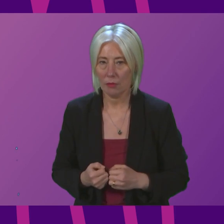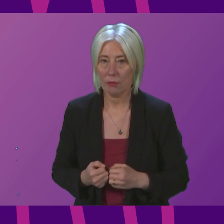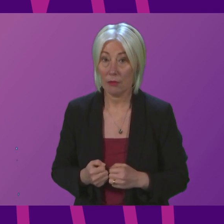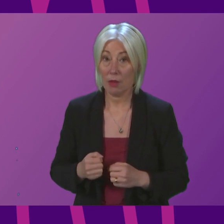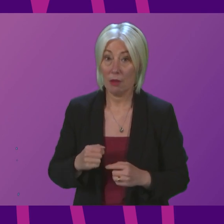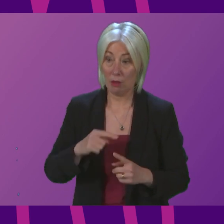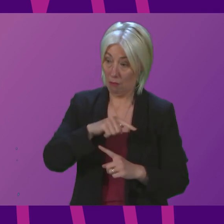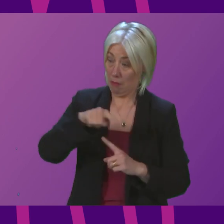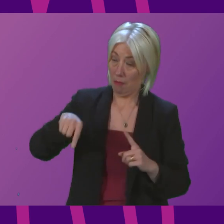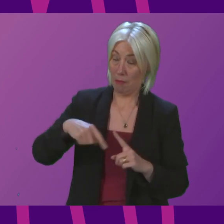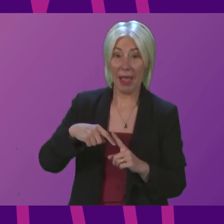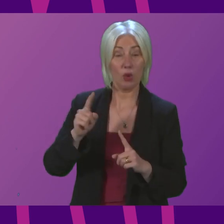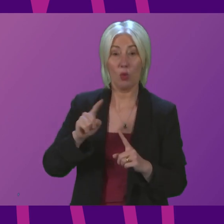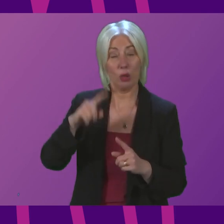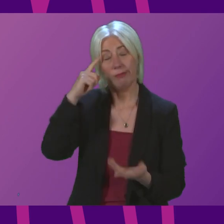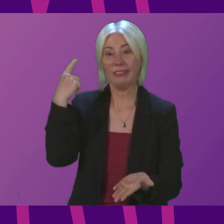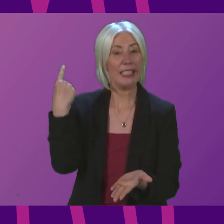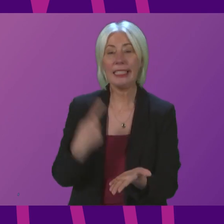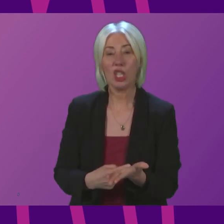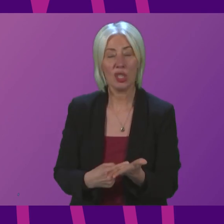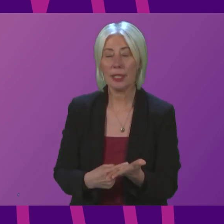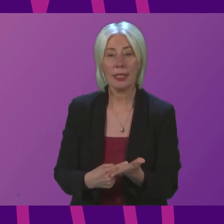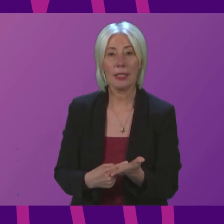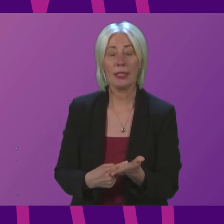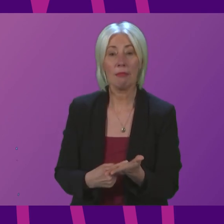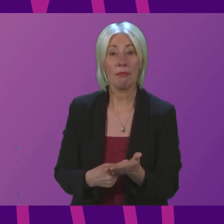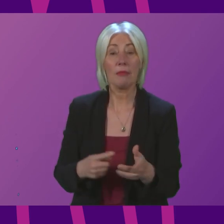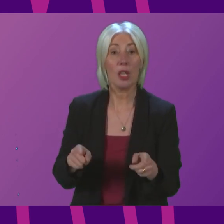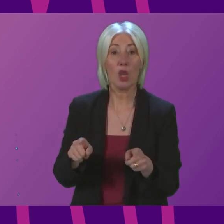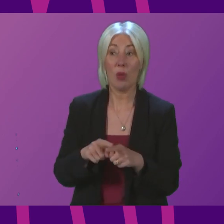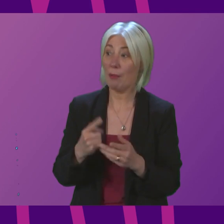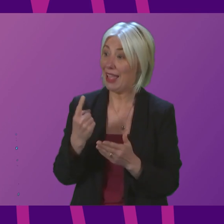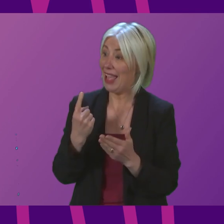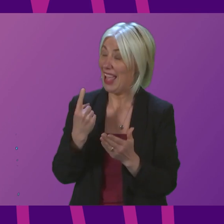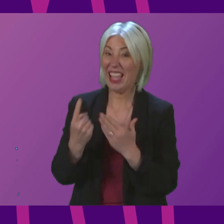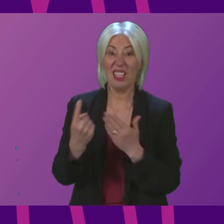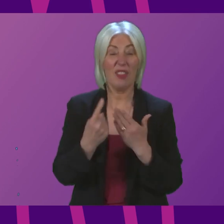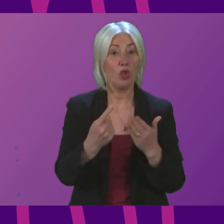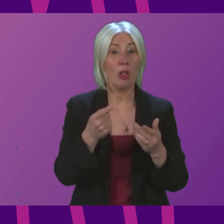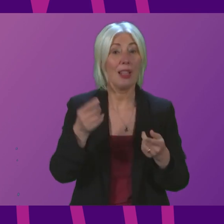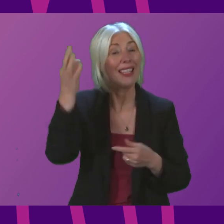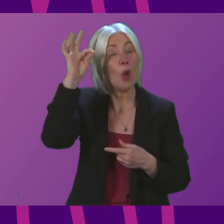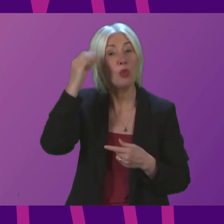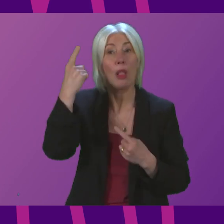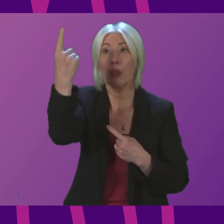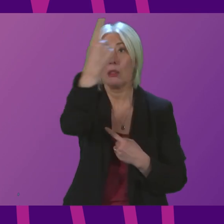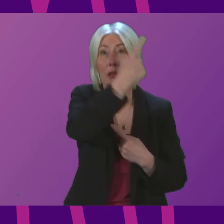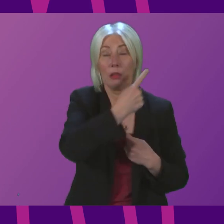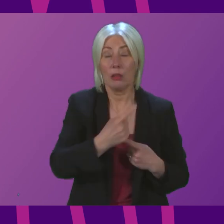all comes down to the decisions that are also taken by individual public authorities in Scotland.